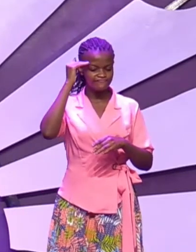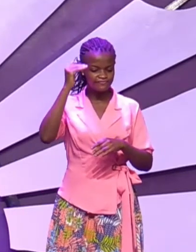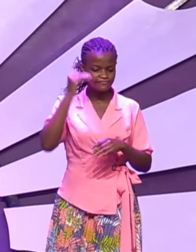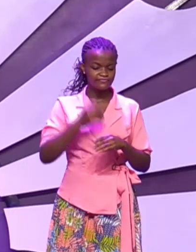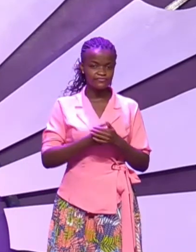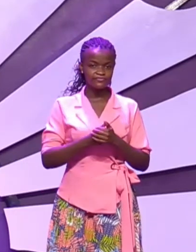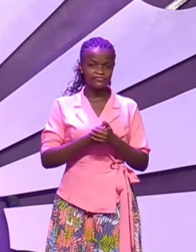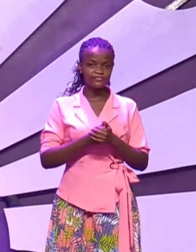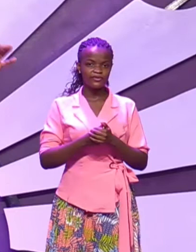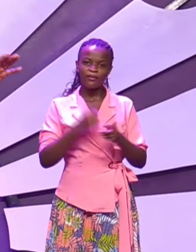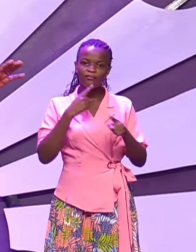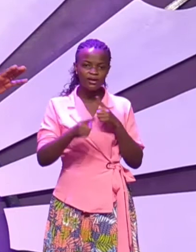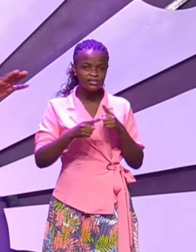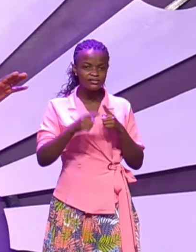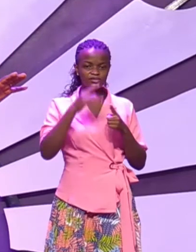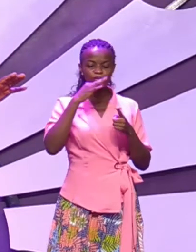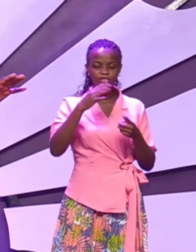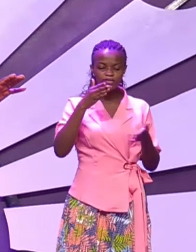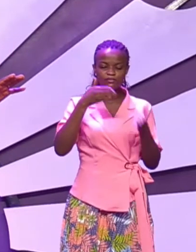with no stammering at all